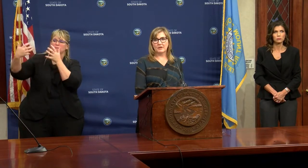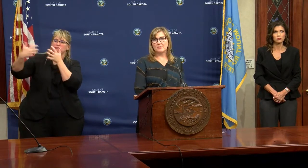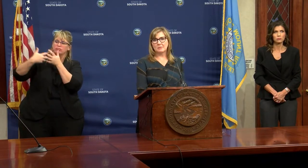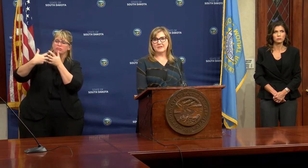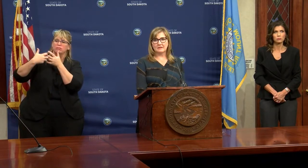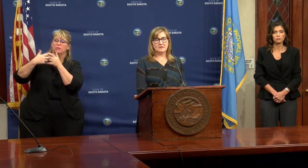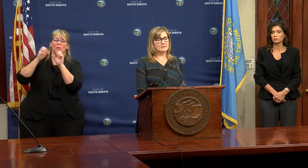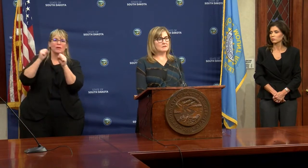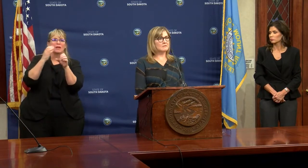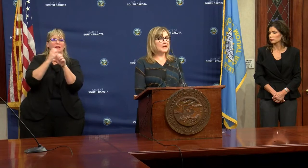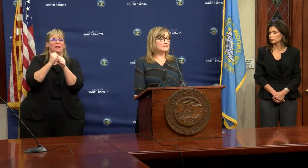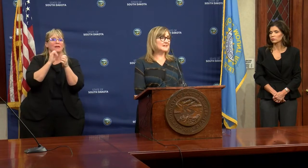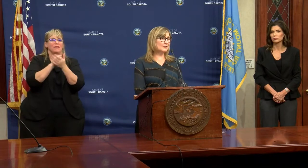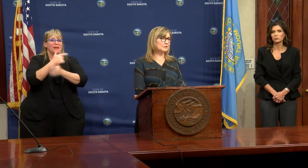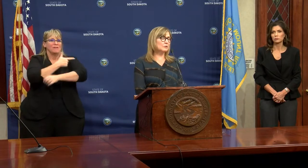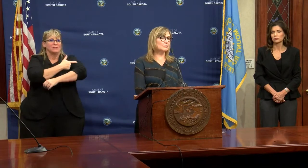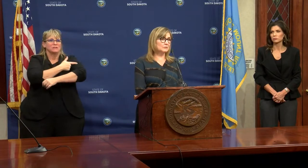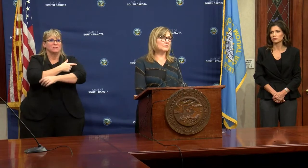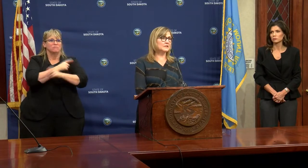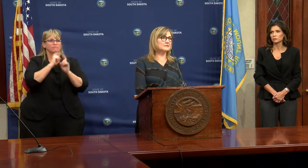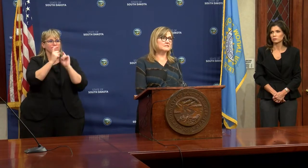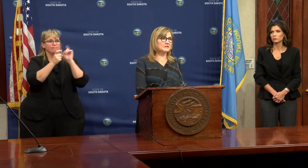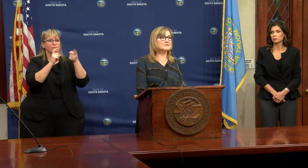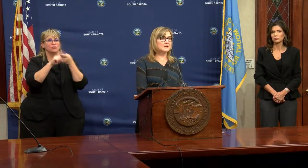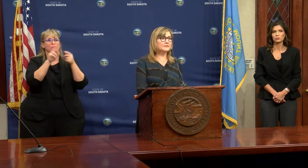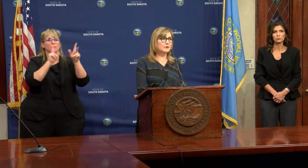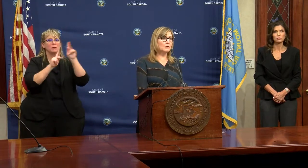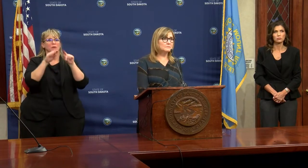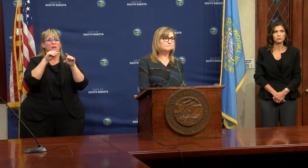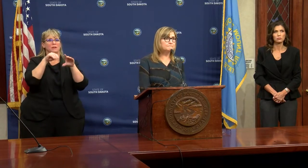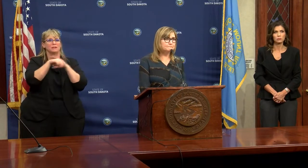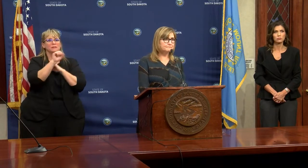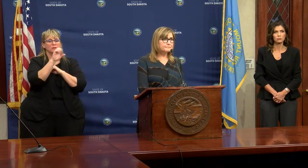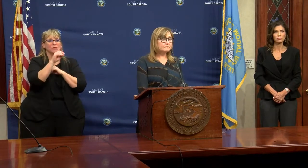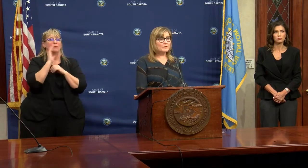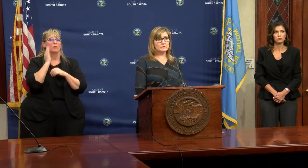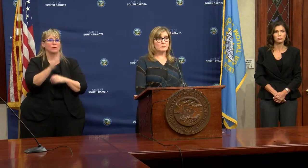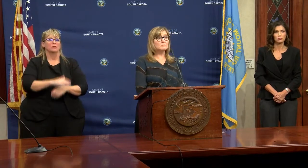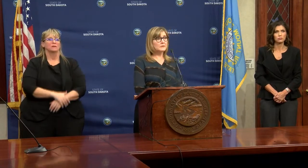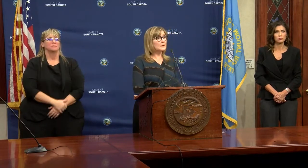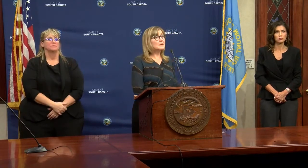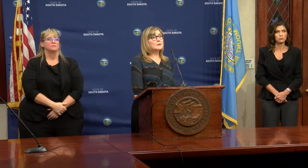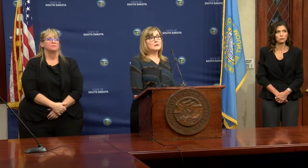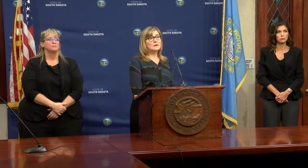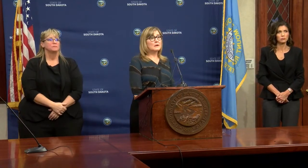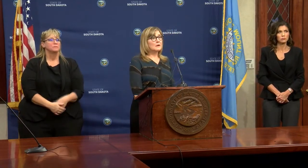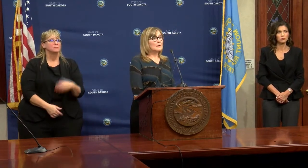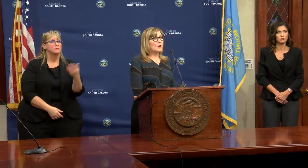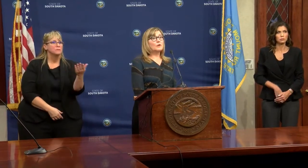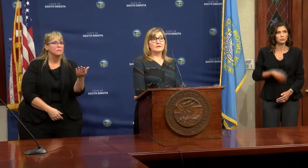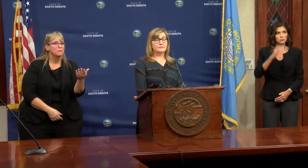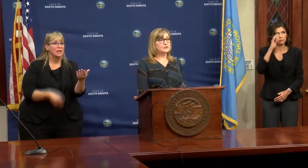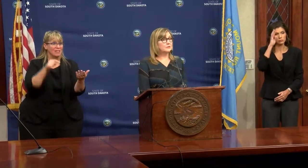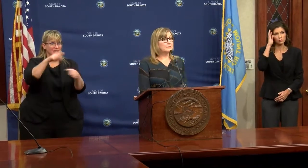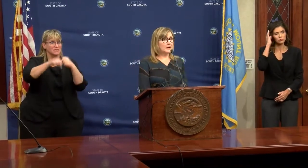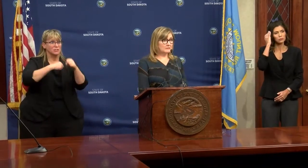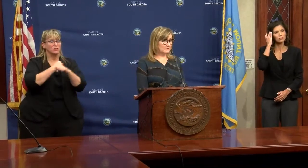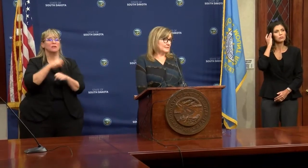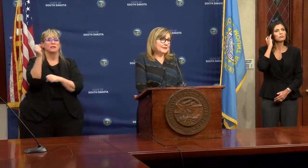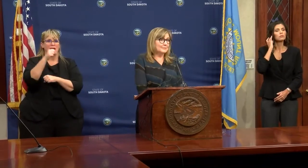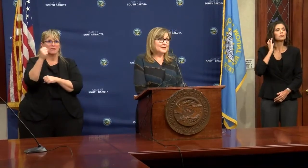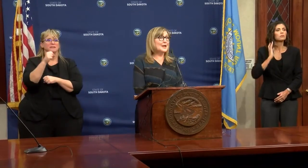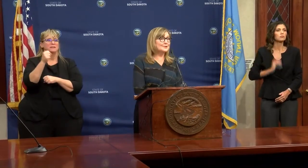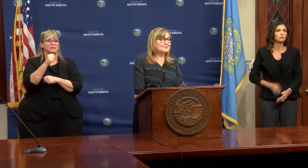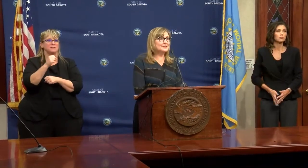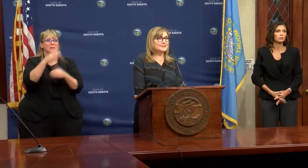we're going to be able to get the vaccine out to where we really need to see it in South Dakota. And that will be yet this year? Oh, yes, for sure. By